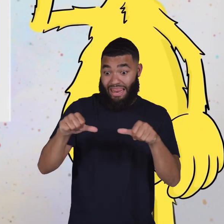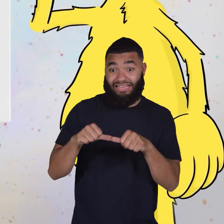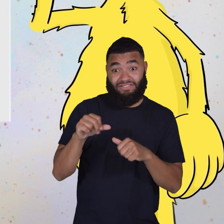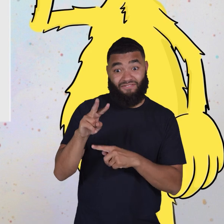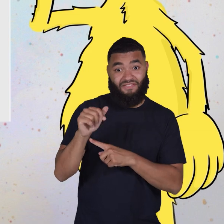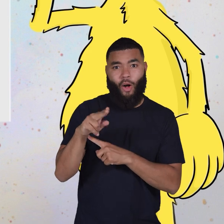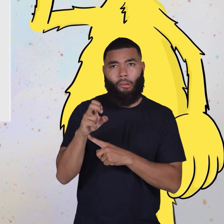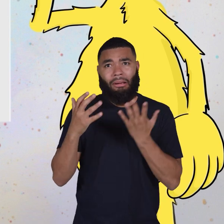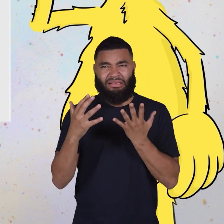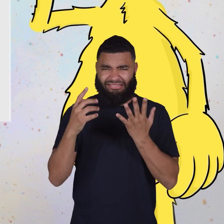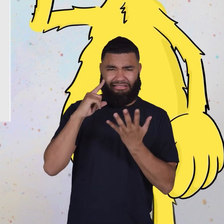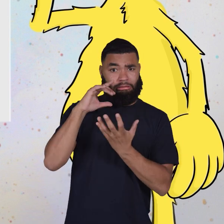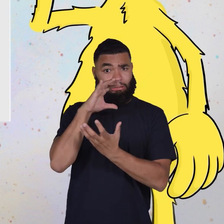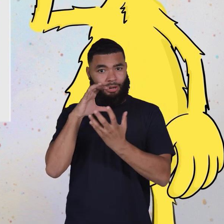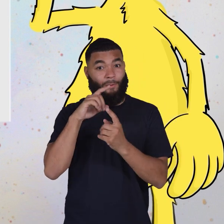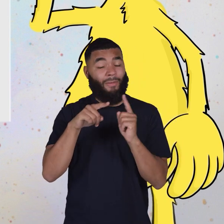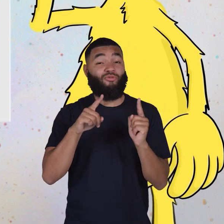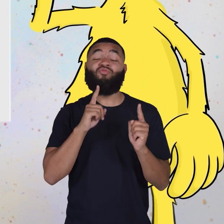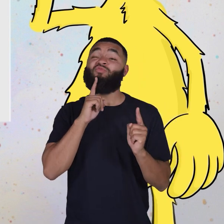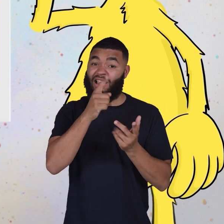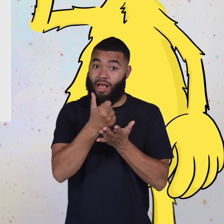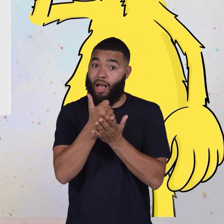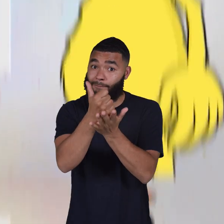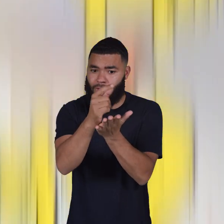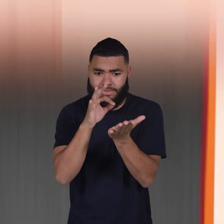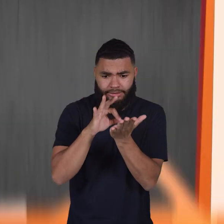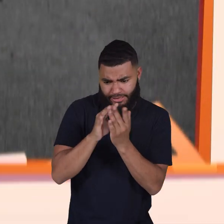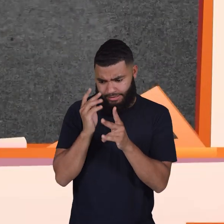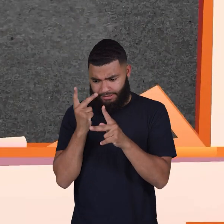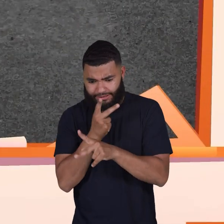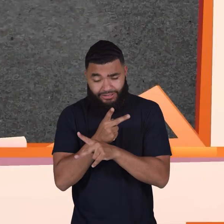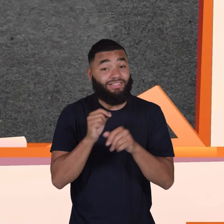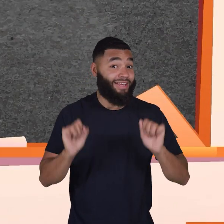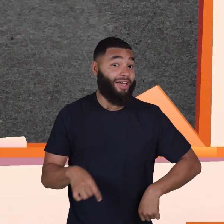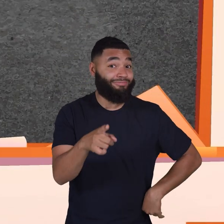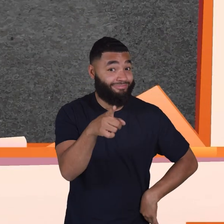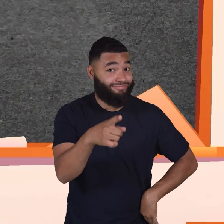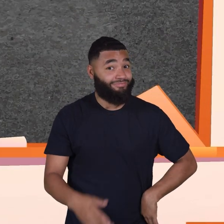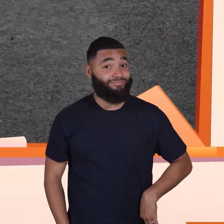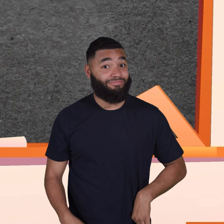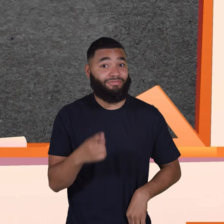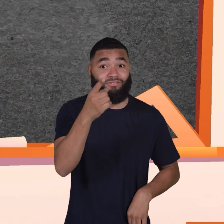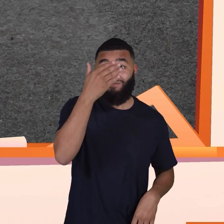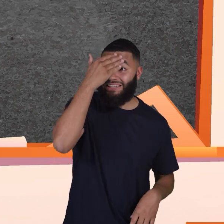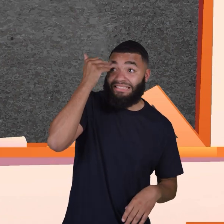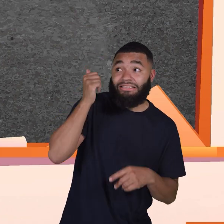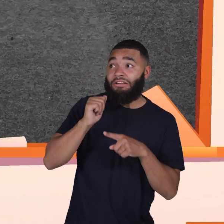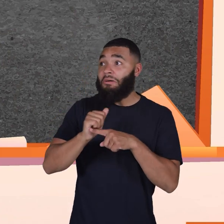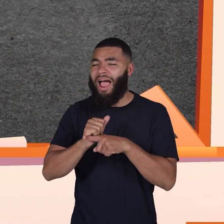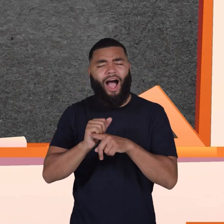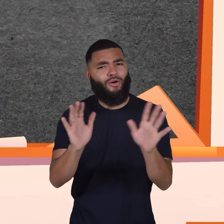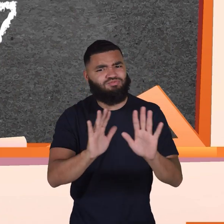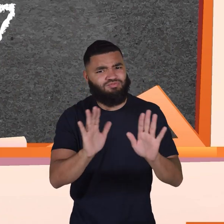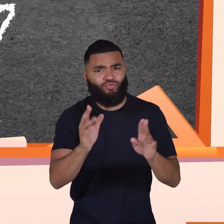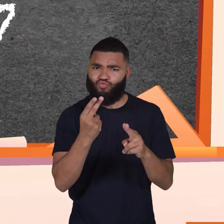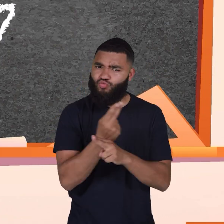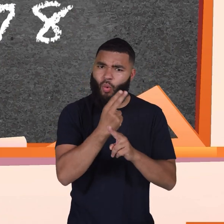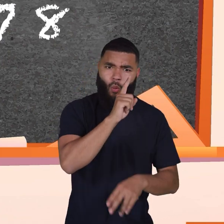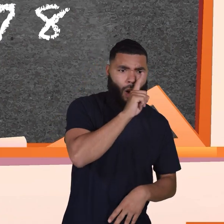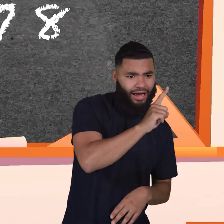first, but it can really help you count. Don't forget to practice using ones and tens, and soon you will be able to